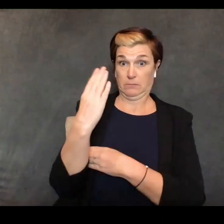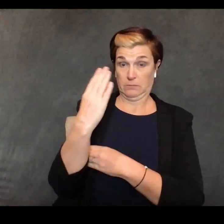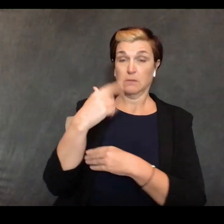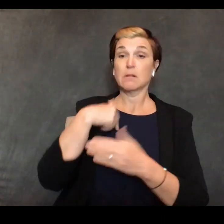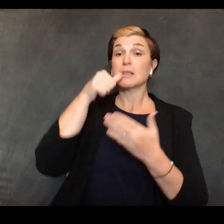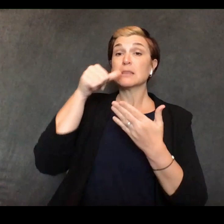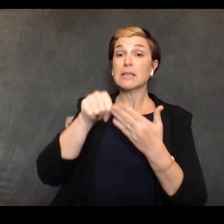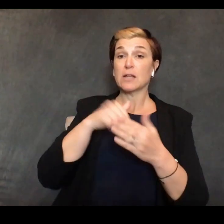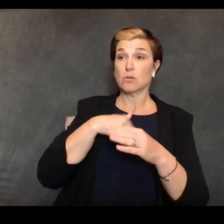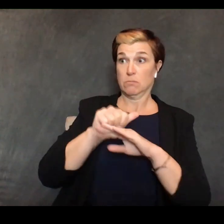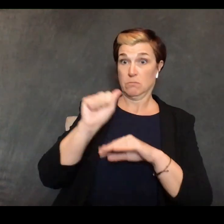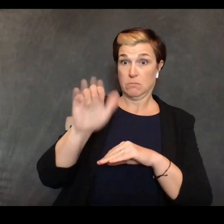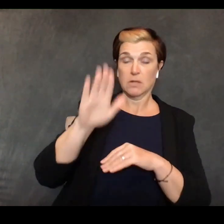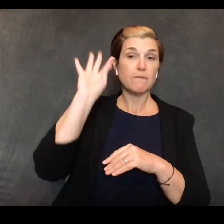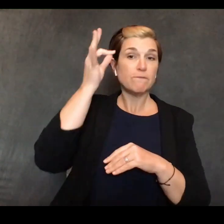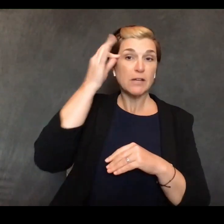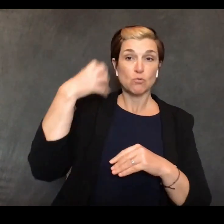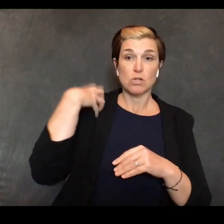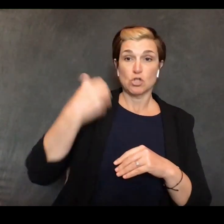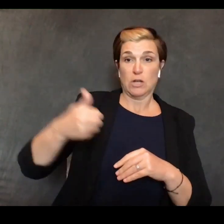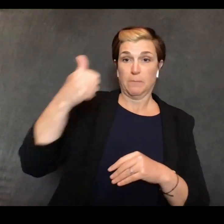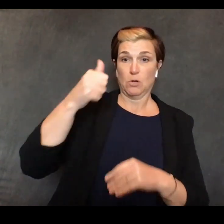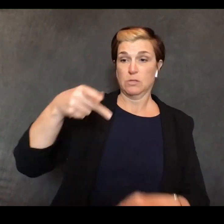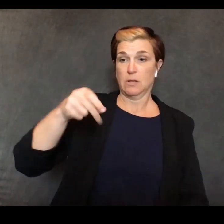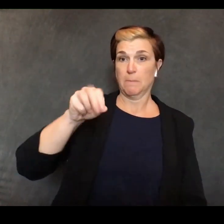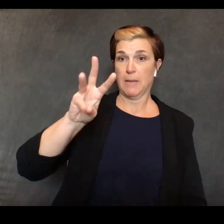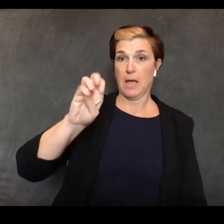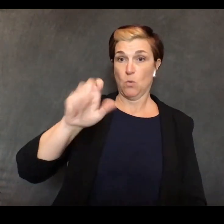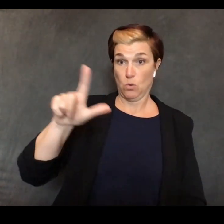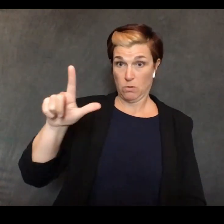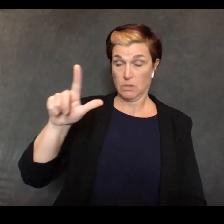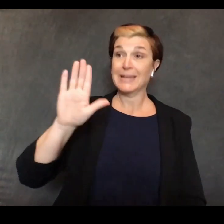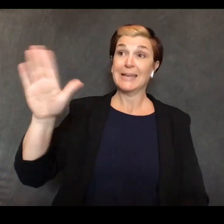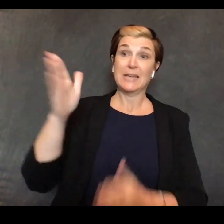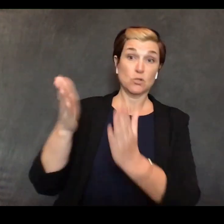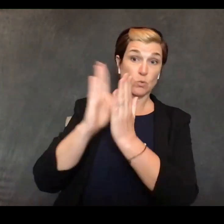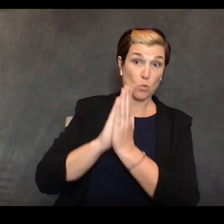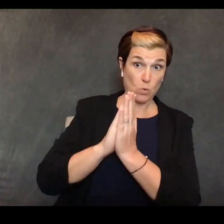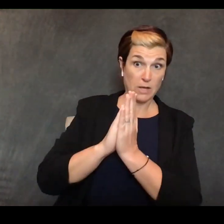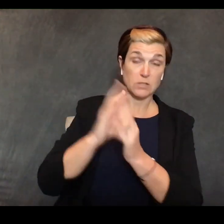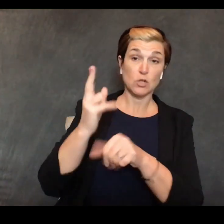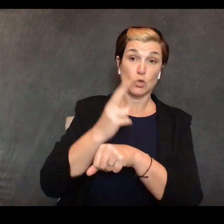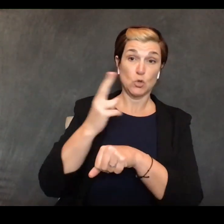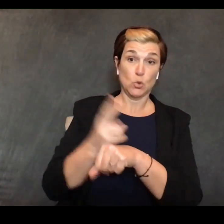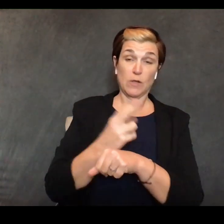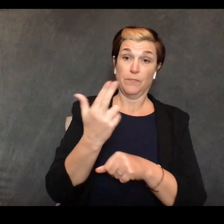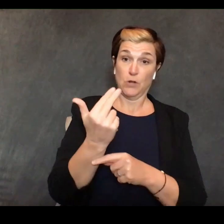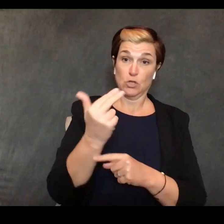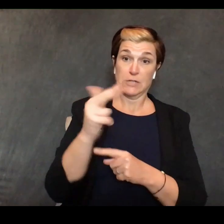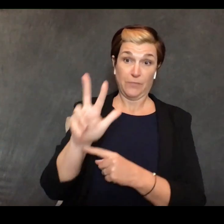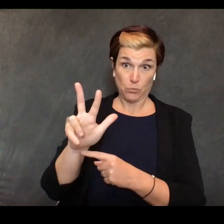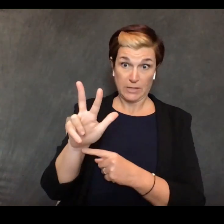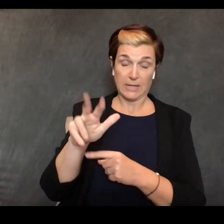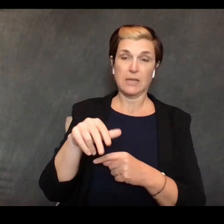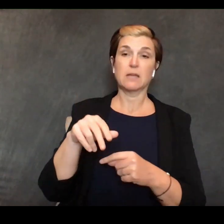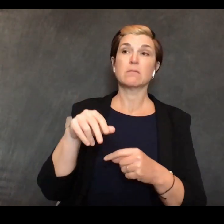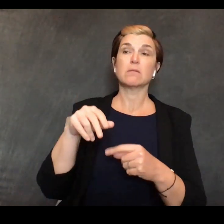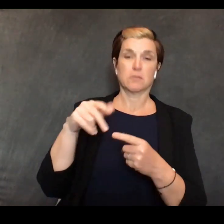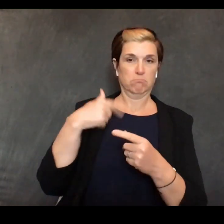chairman powell approving his request to use 13-3 and what that will do is uh... the fed will be